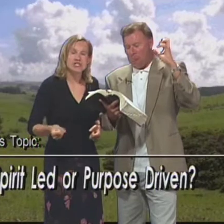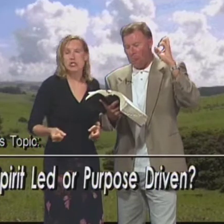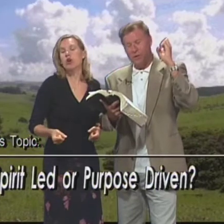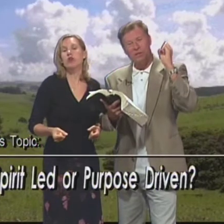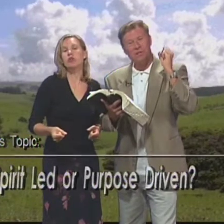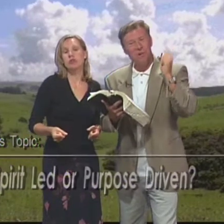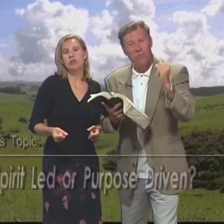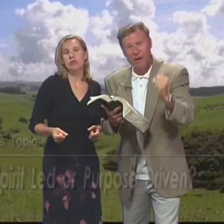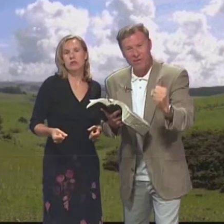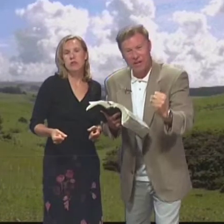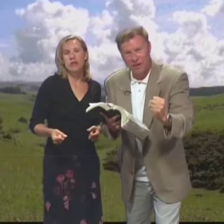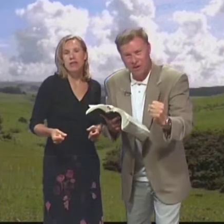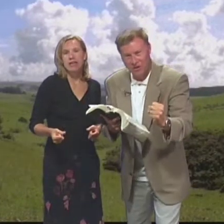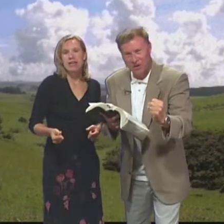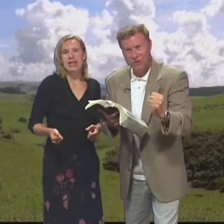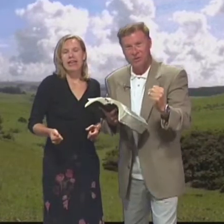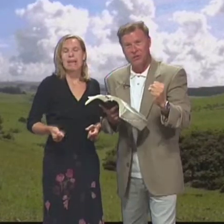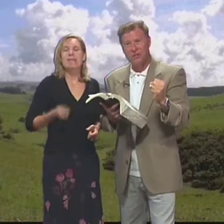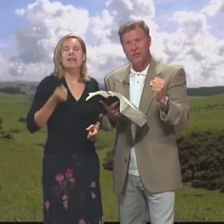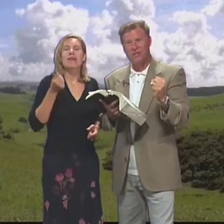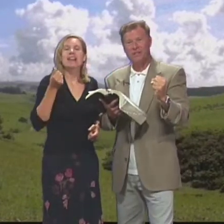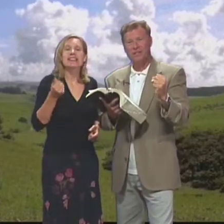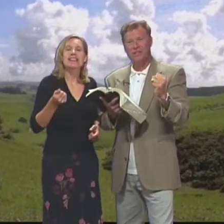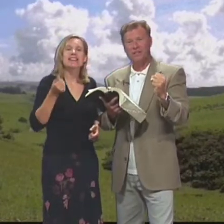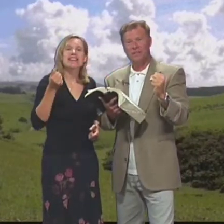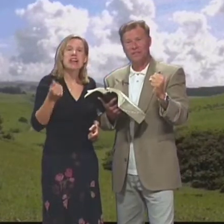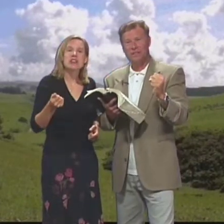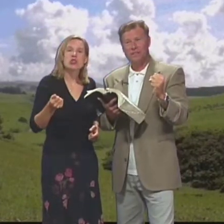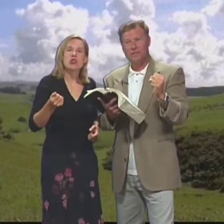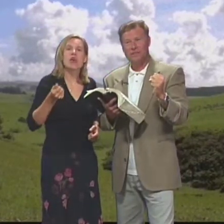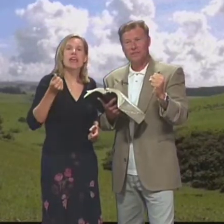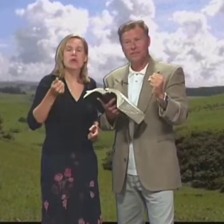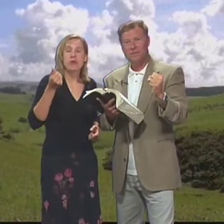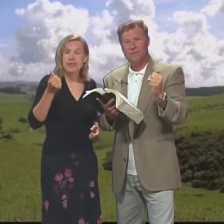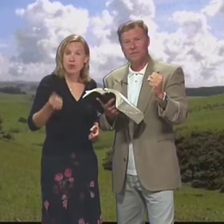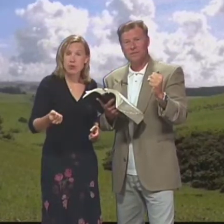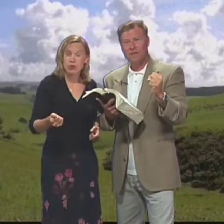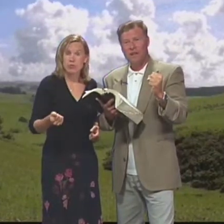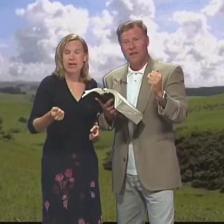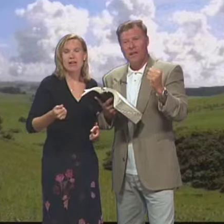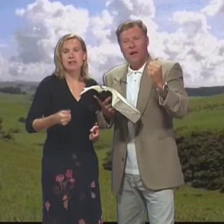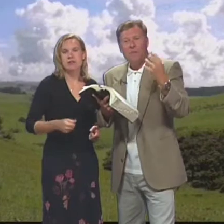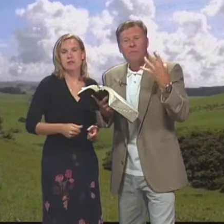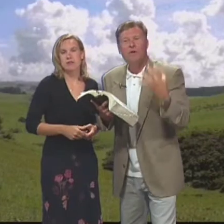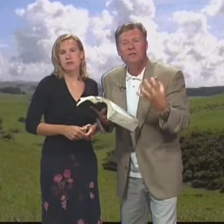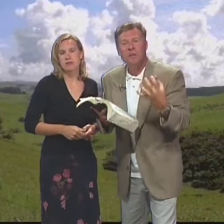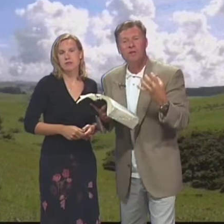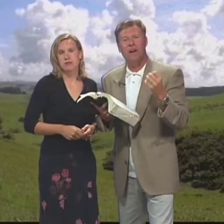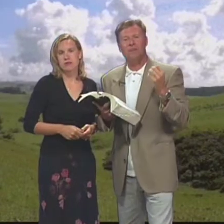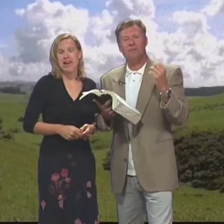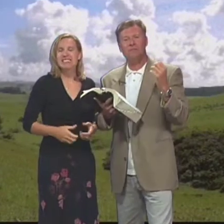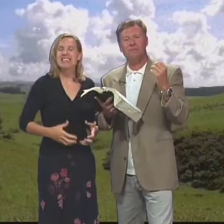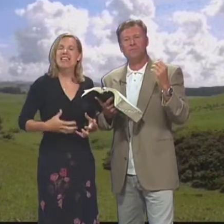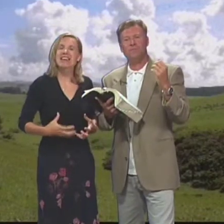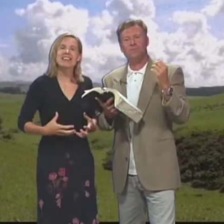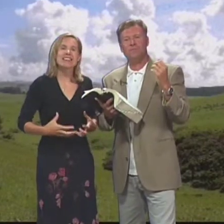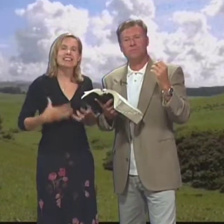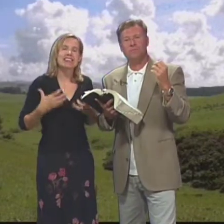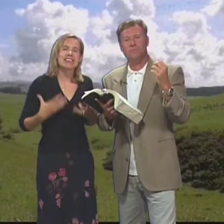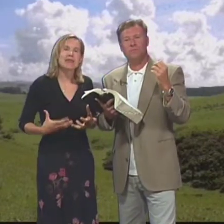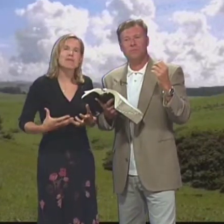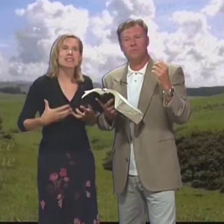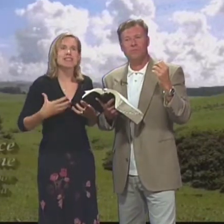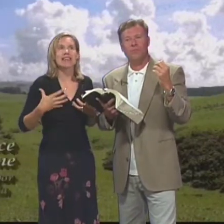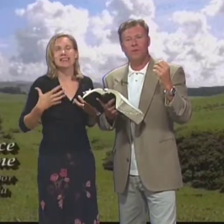obligación Which is so prevalent In our culture Que prevalece tanto En nuestra cultura Burns people out Hace que la